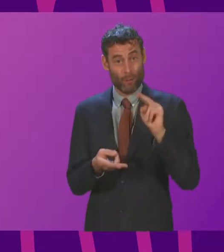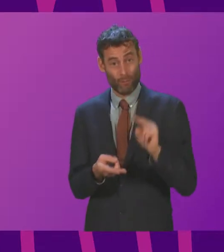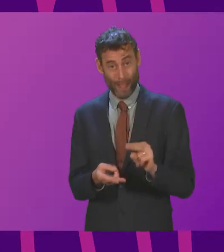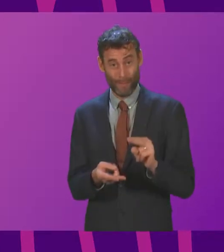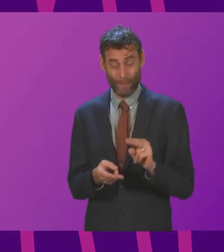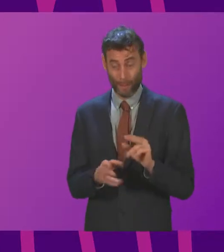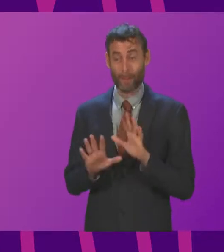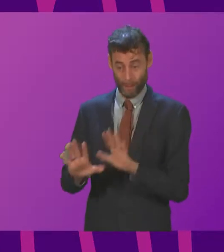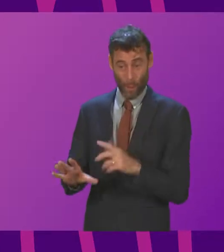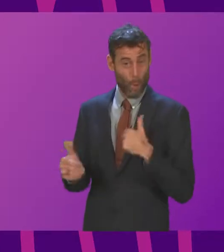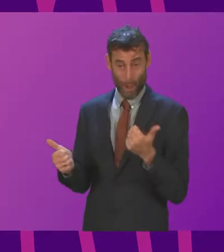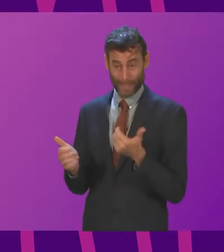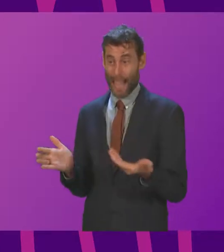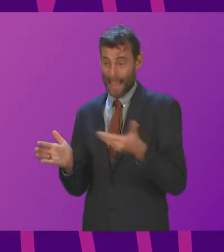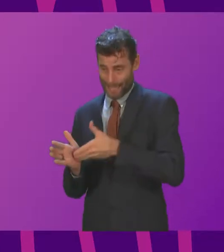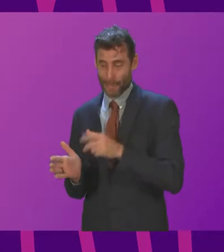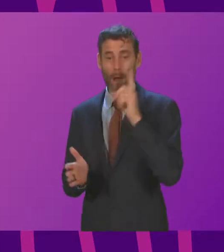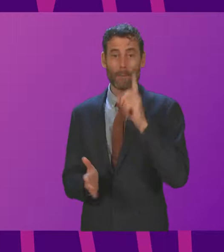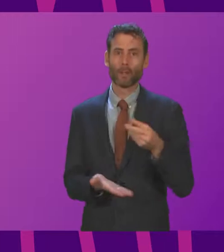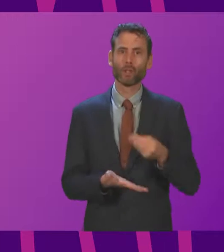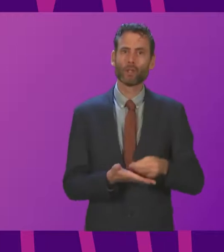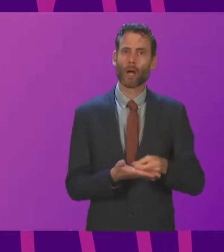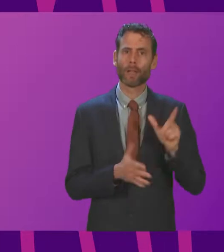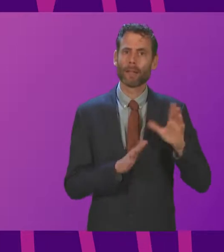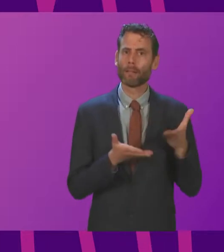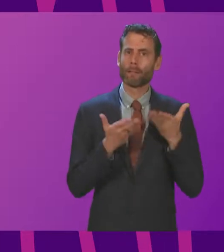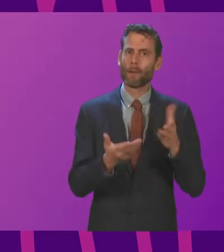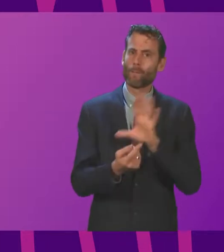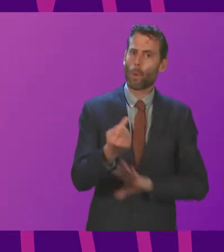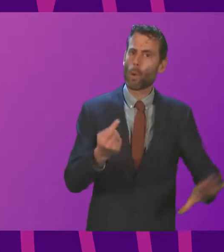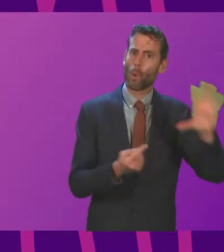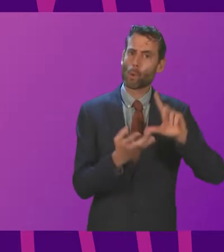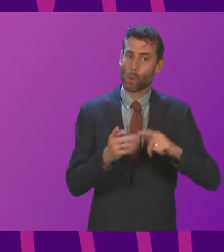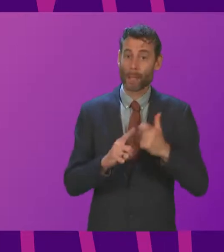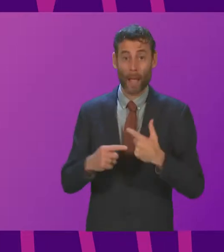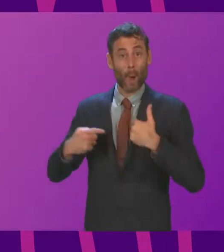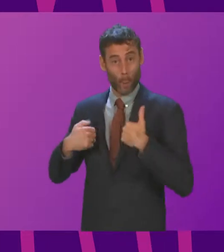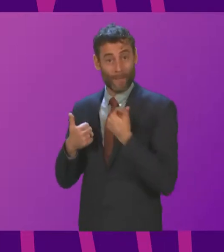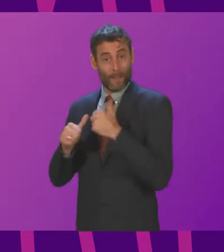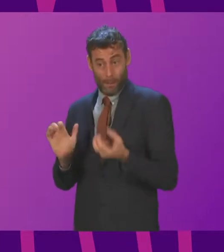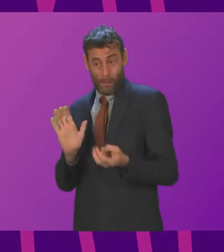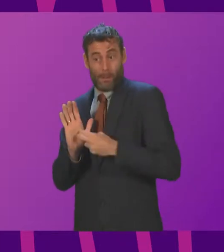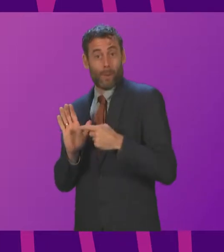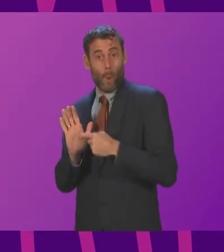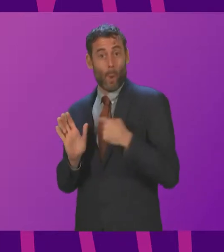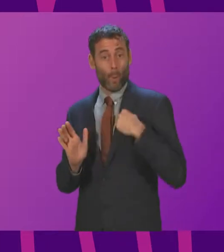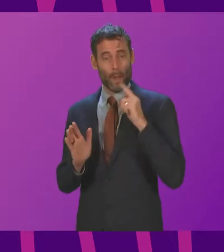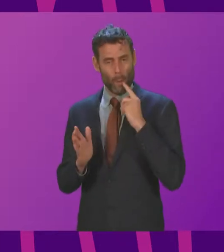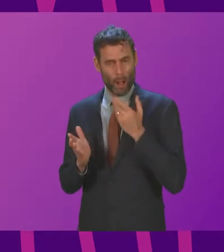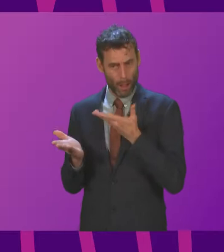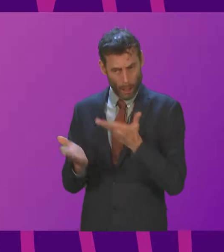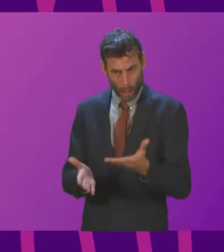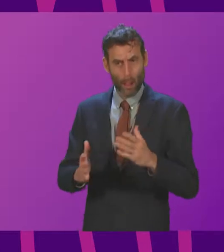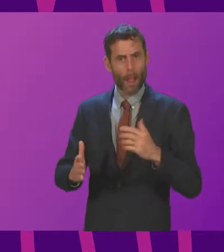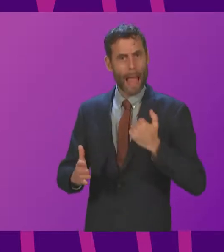other parts of the UK. There is 100% rates relief already in place in this financial year. We will bring forward our budget in due course for